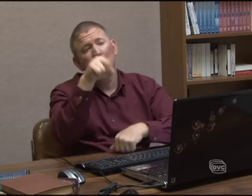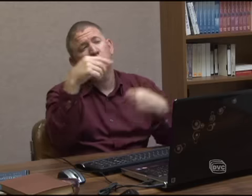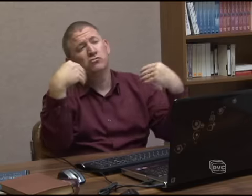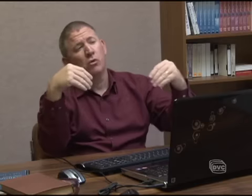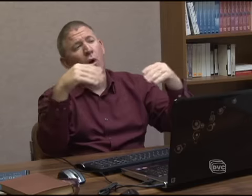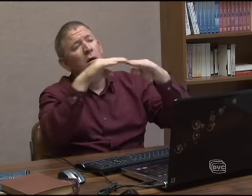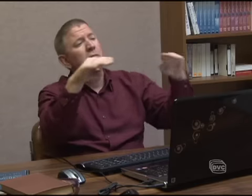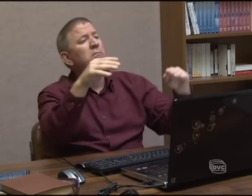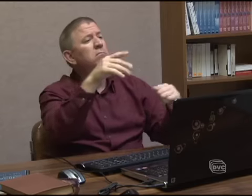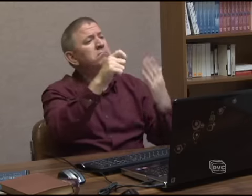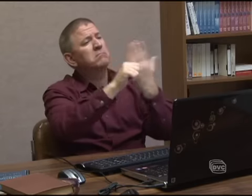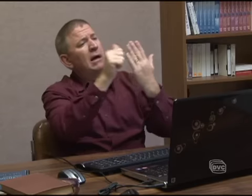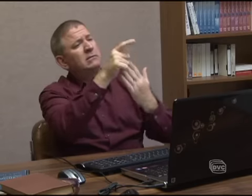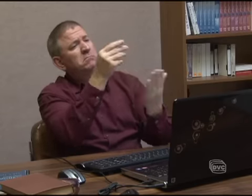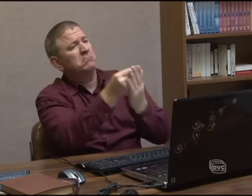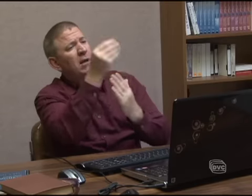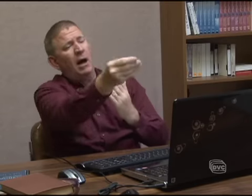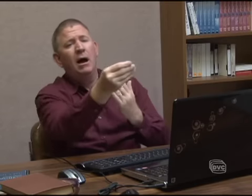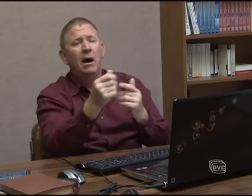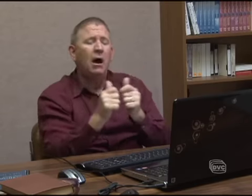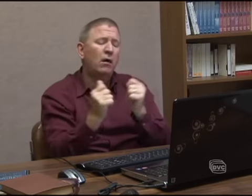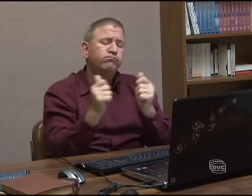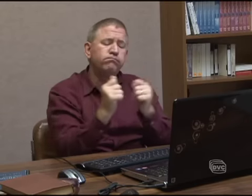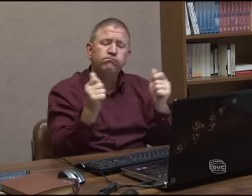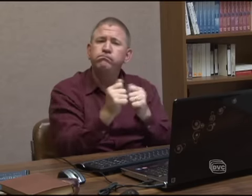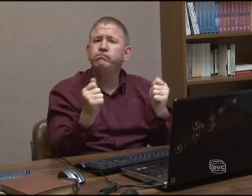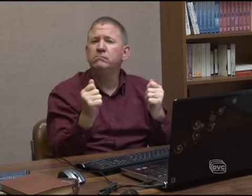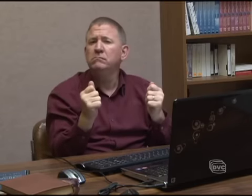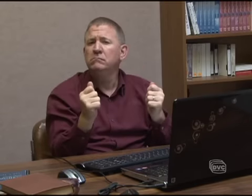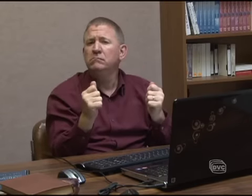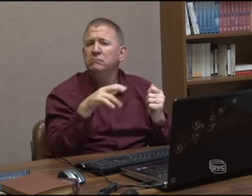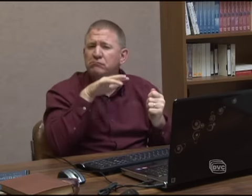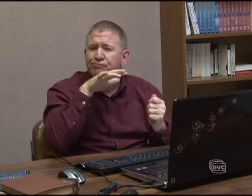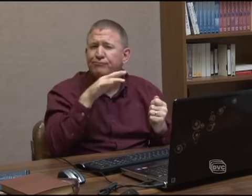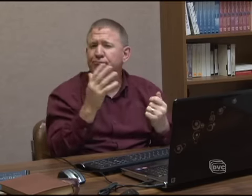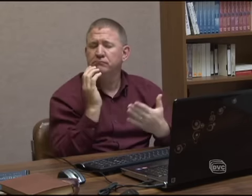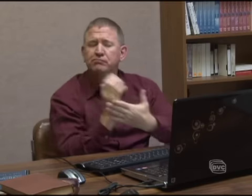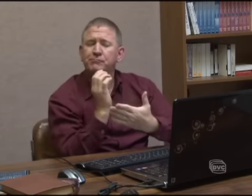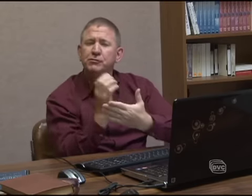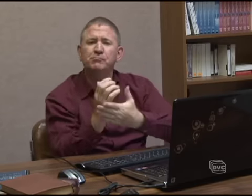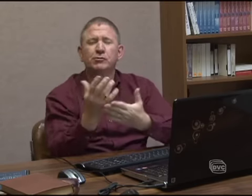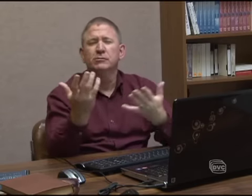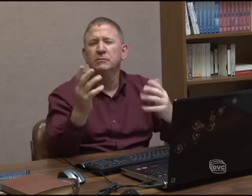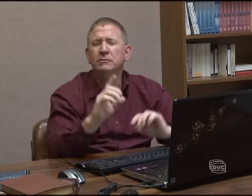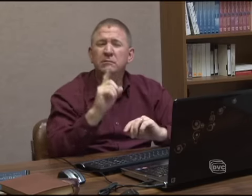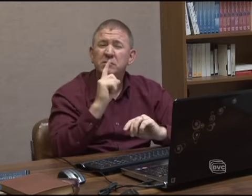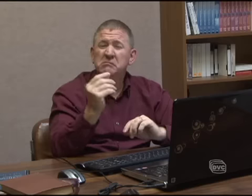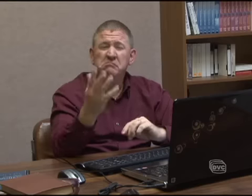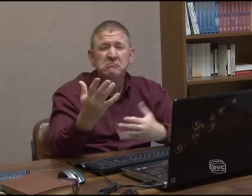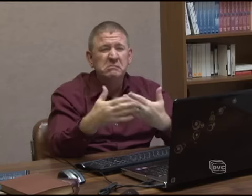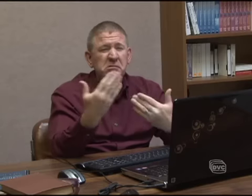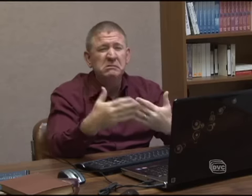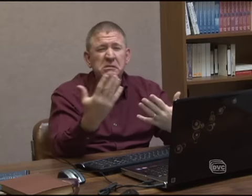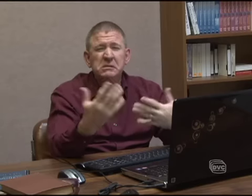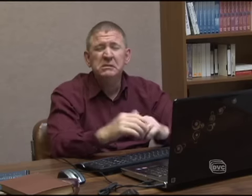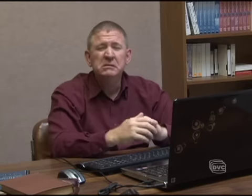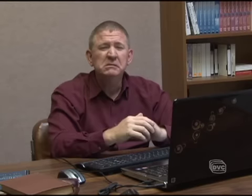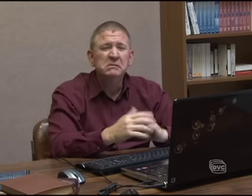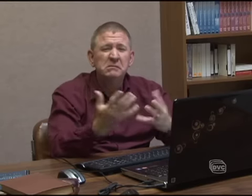Even in the bookstores, you know, we can go and see all the magazines, the dirty magazines there and just leaf through that and lust